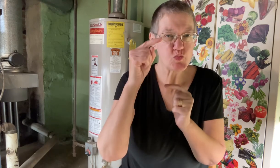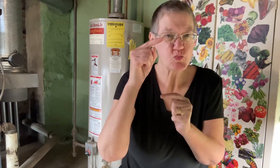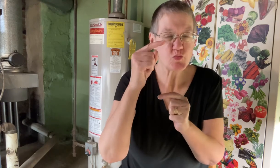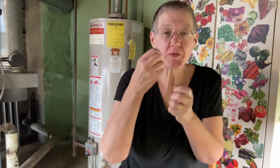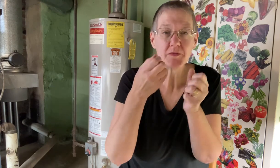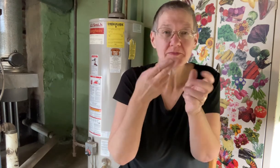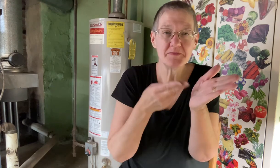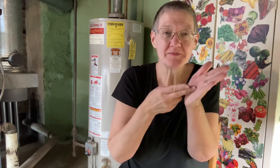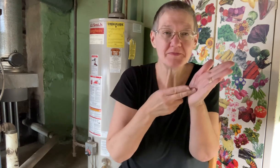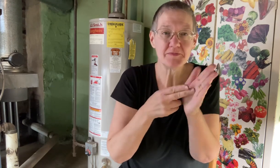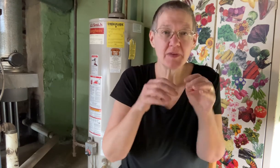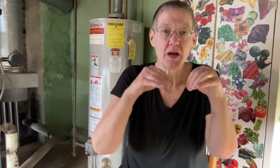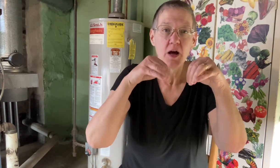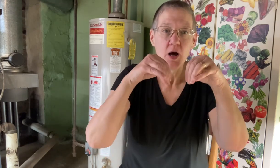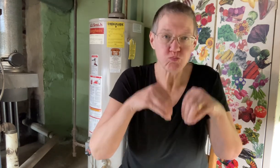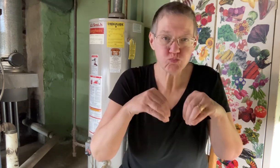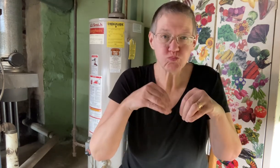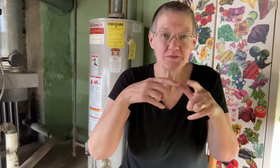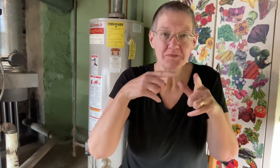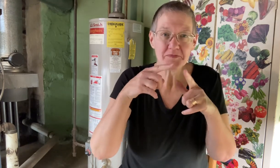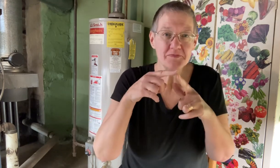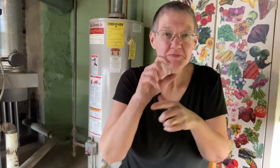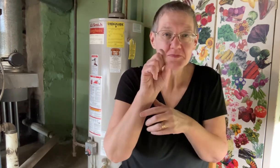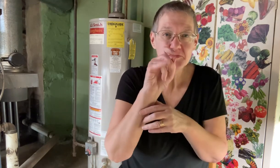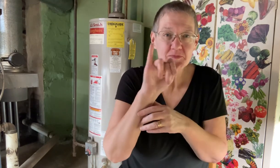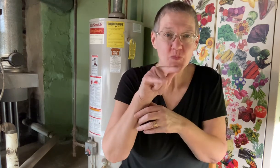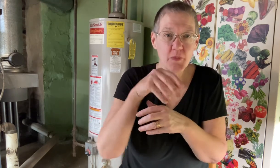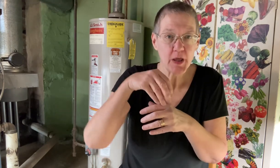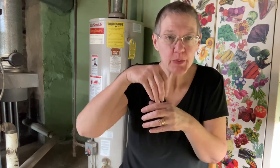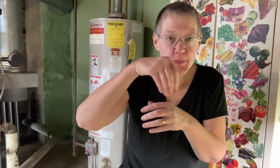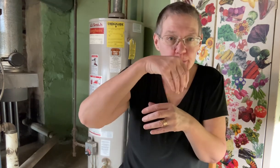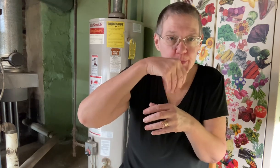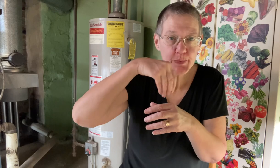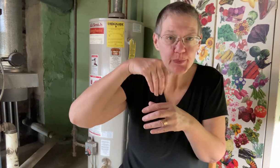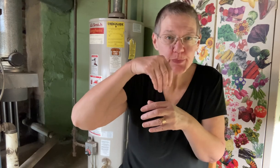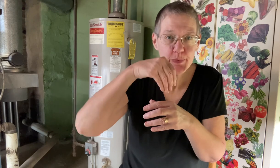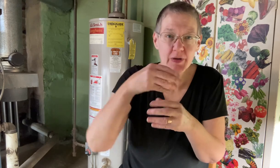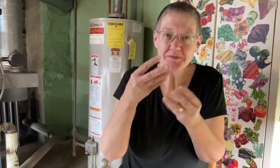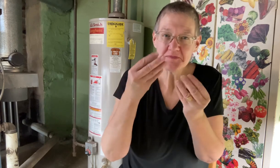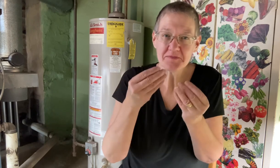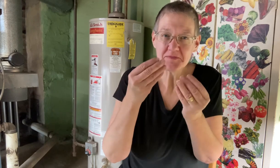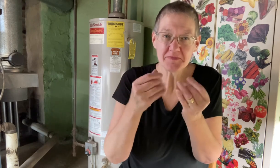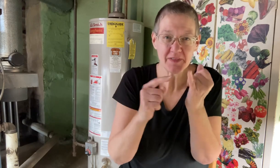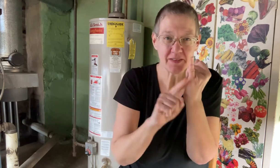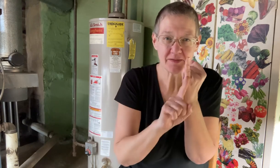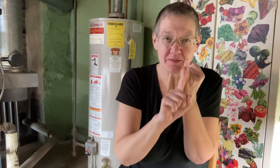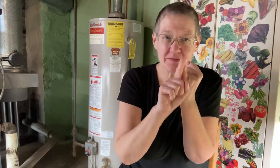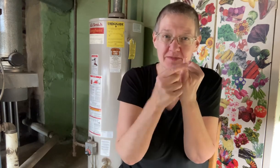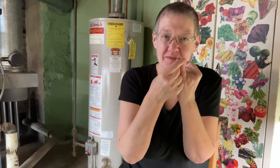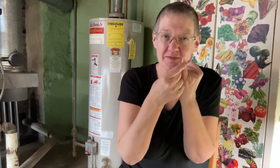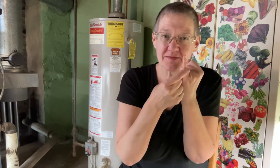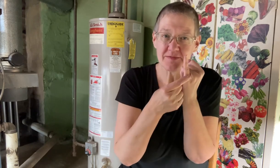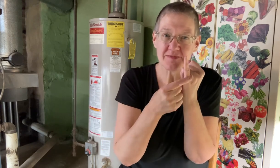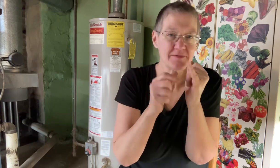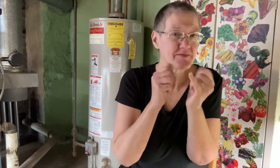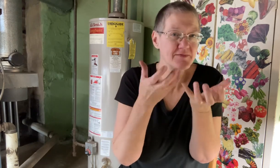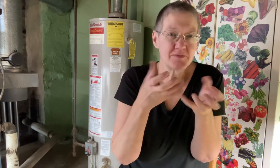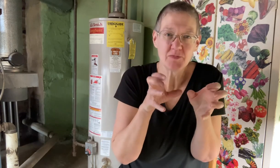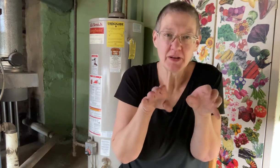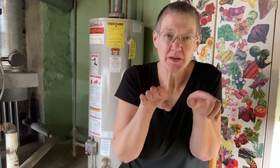now. So I'm going to want to make sure I plant them deep and put some soil around the stem. I'm going to